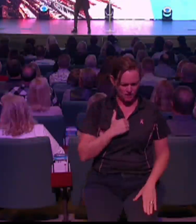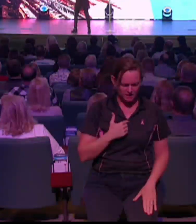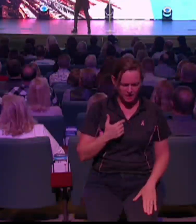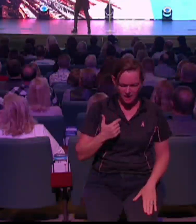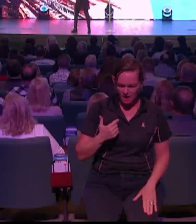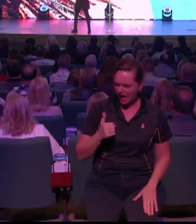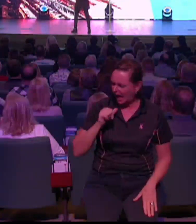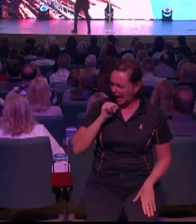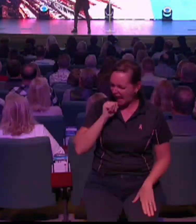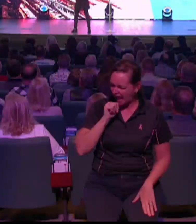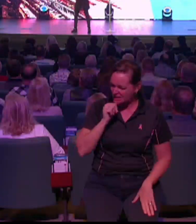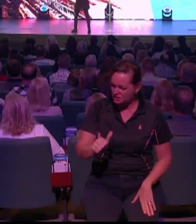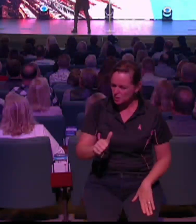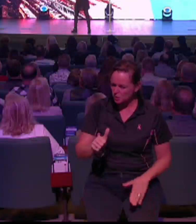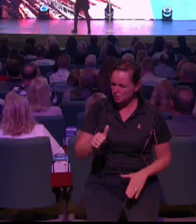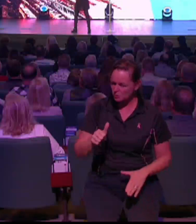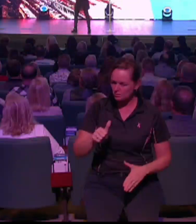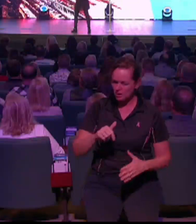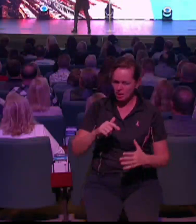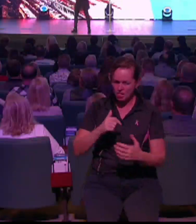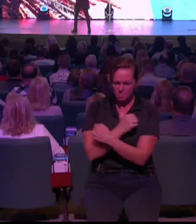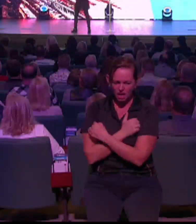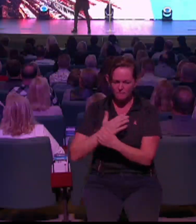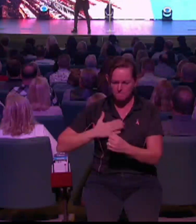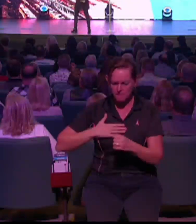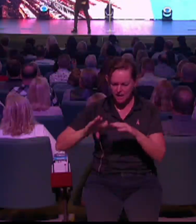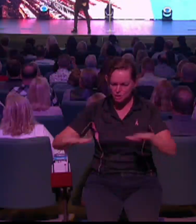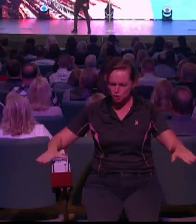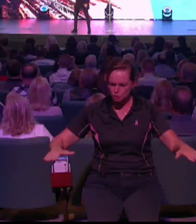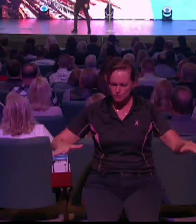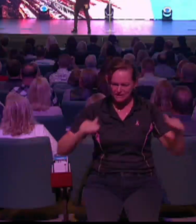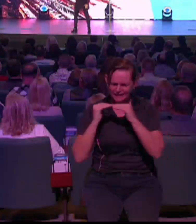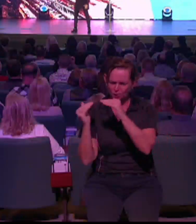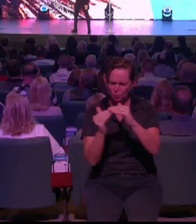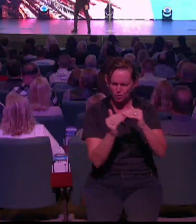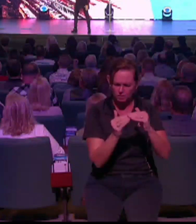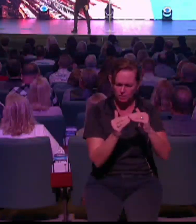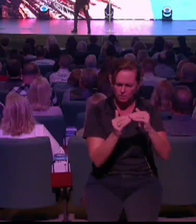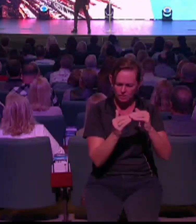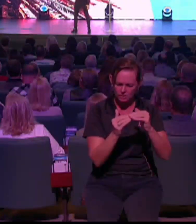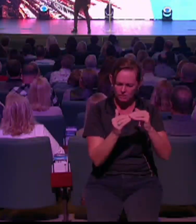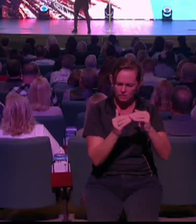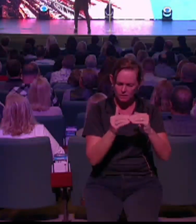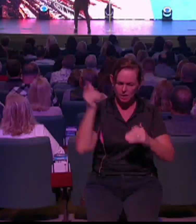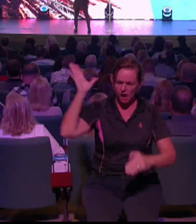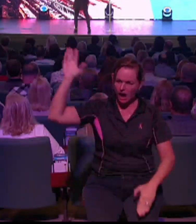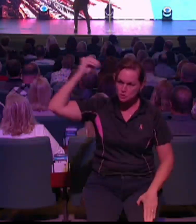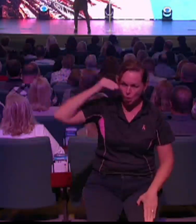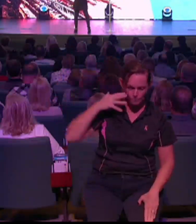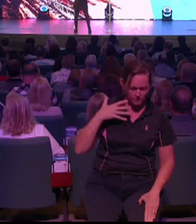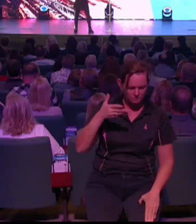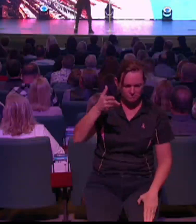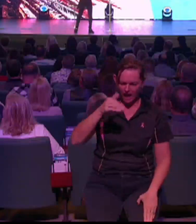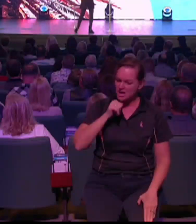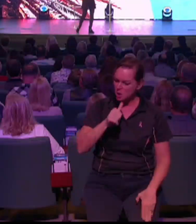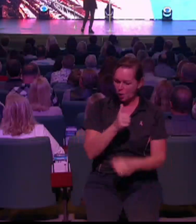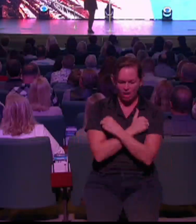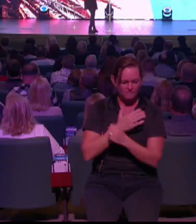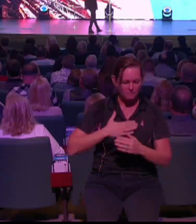a blasphemy spirit from South Korea? God, you have to love us all the same or it wouldn't be fair. He said, same